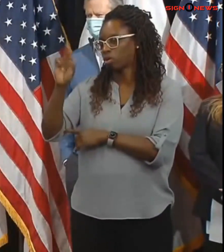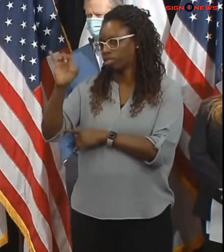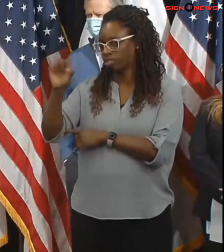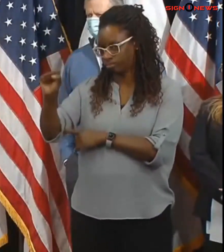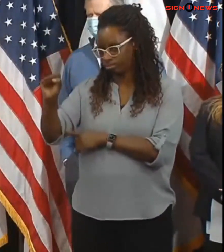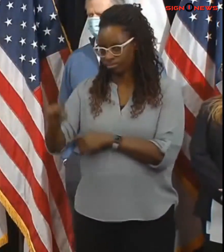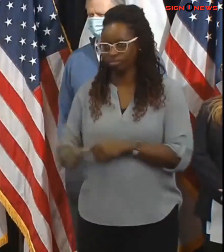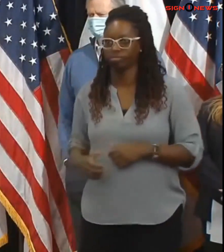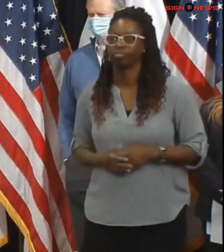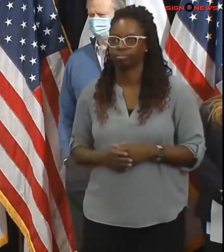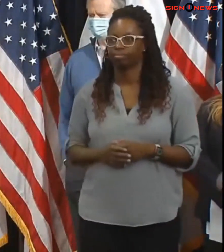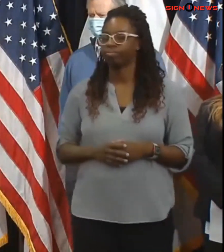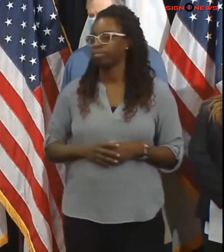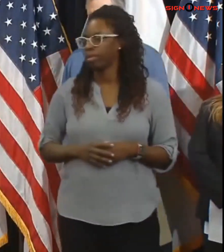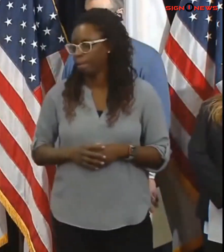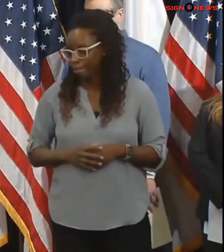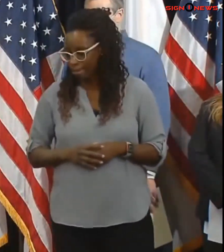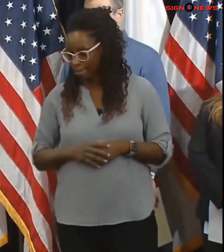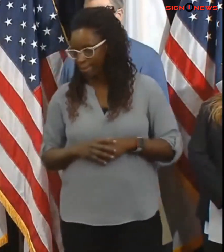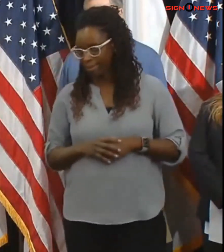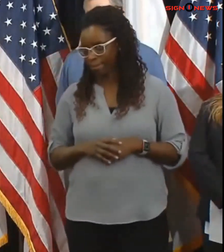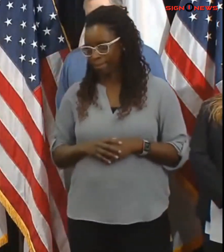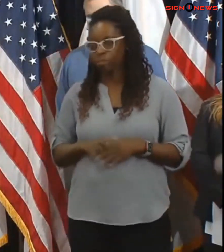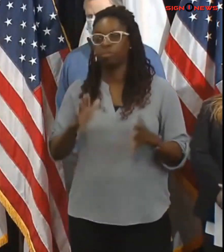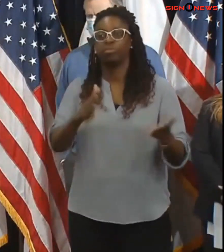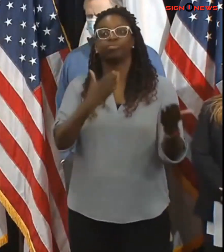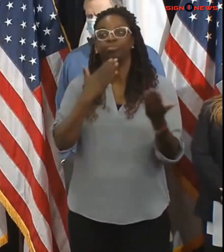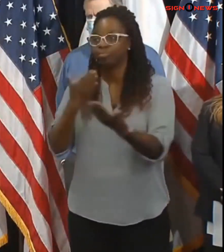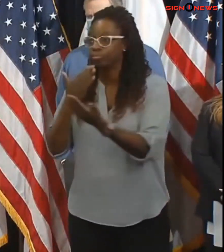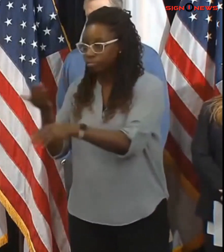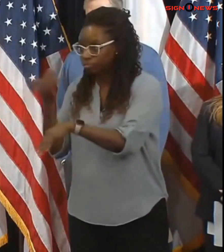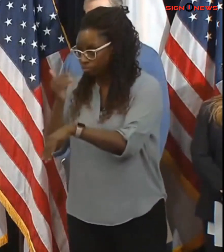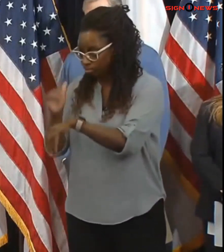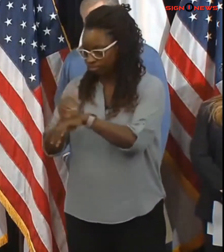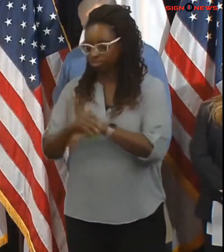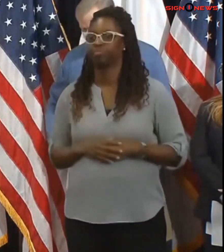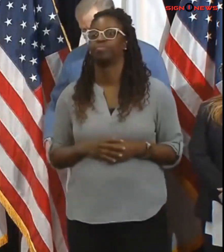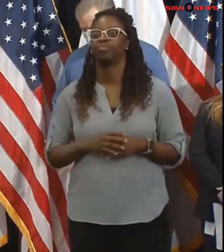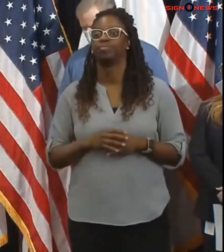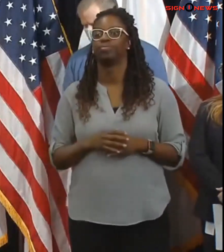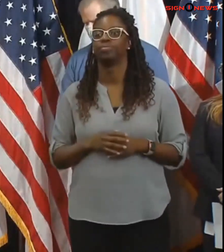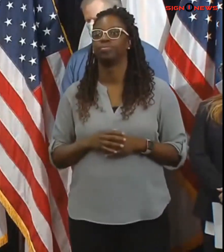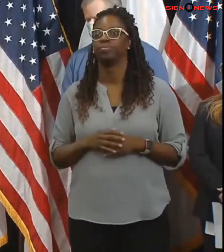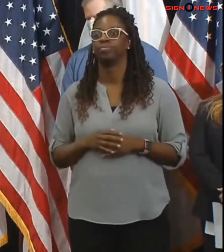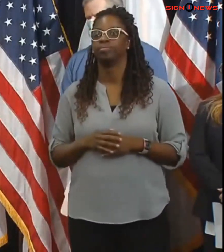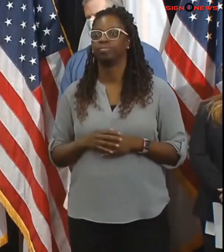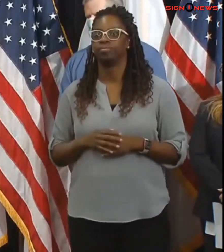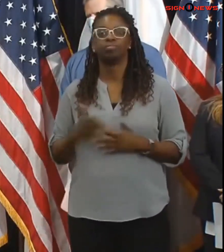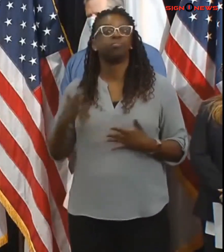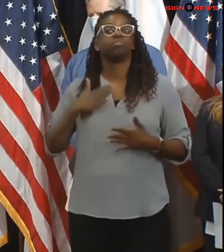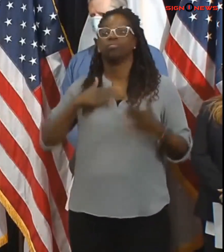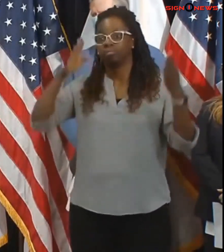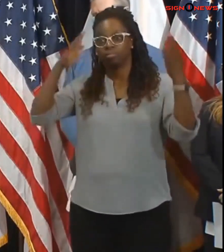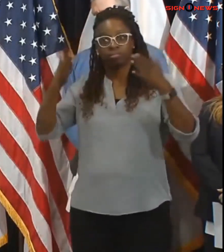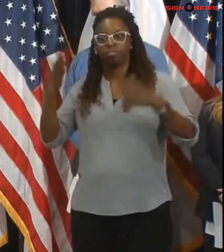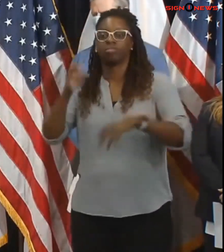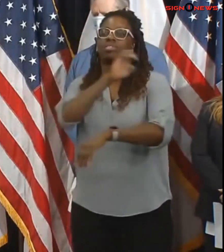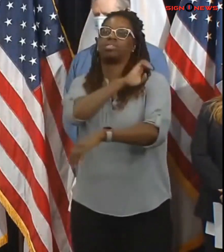thank you and good evening our team at the executive office of energy and environmental affairs and our agencies are actively monitoring